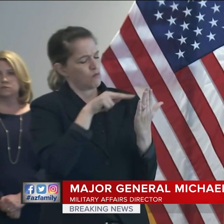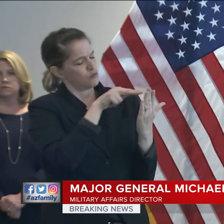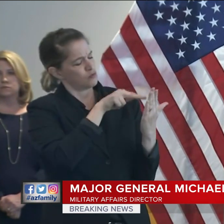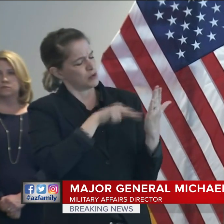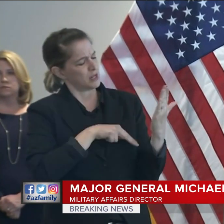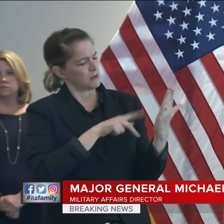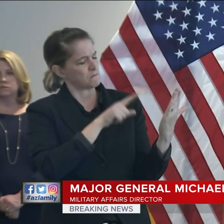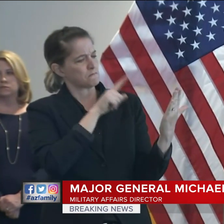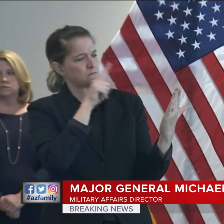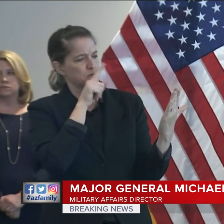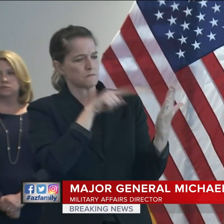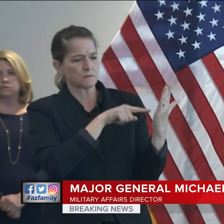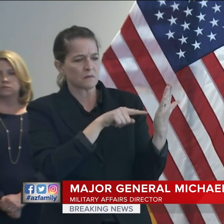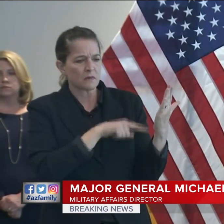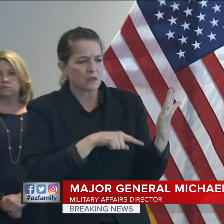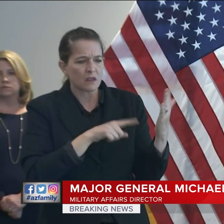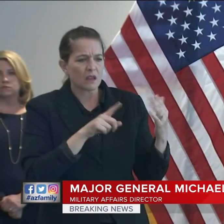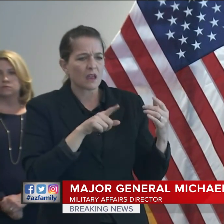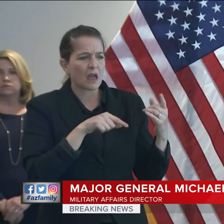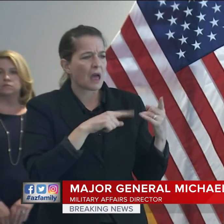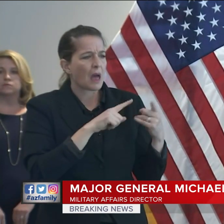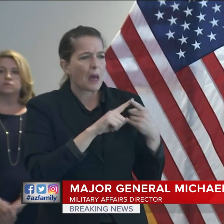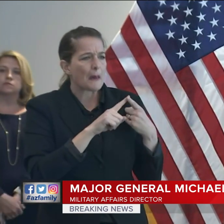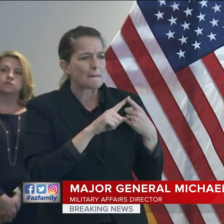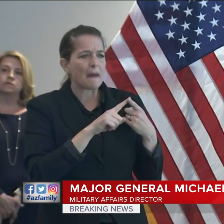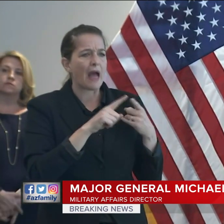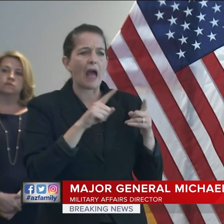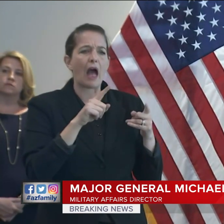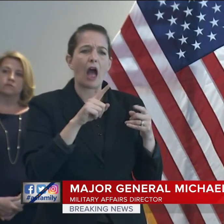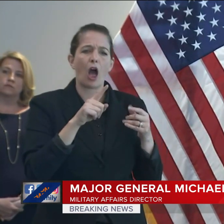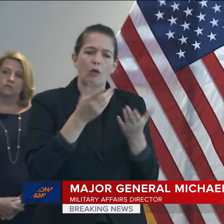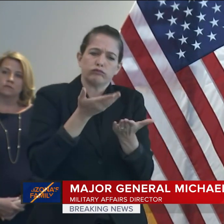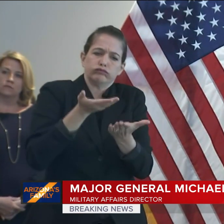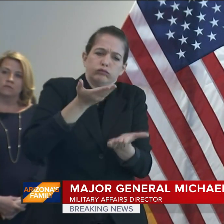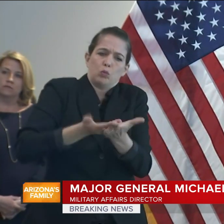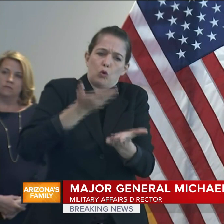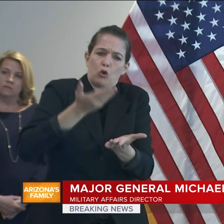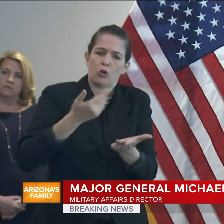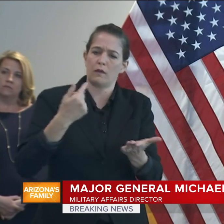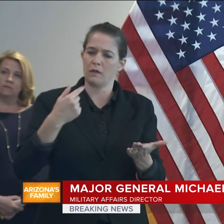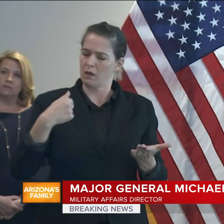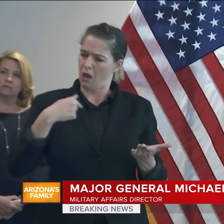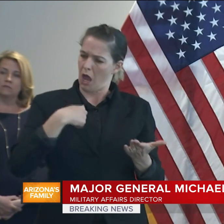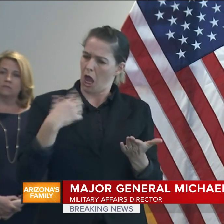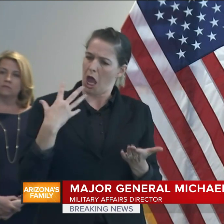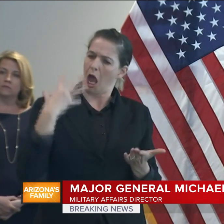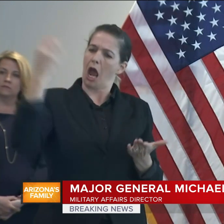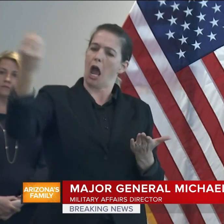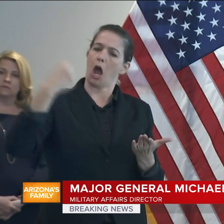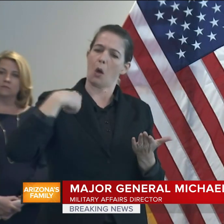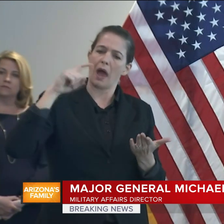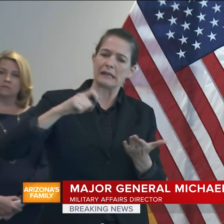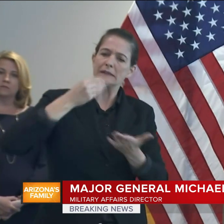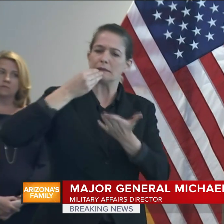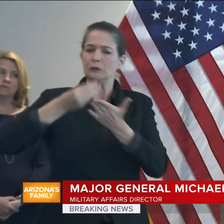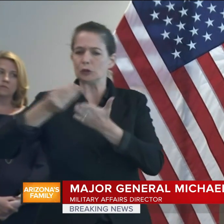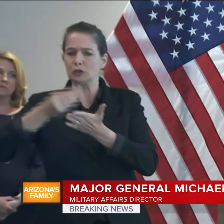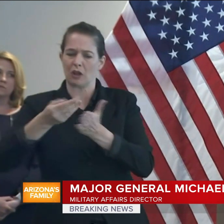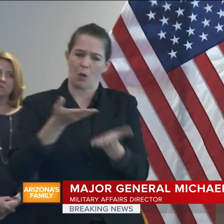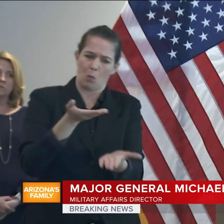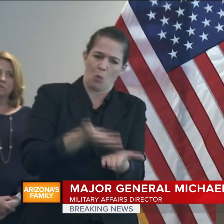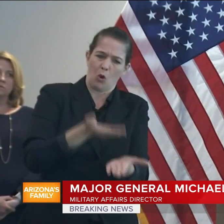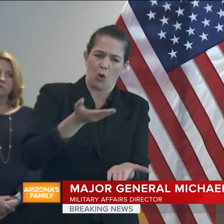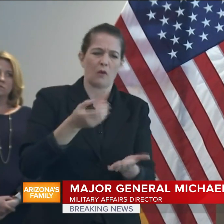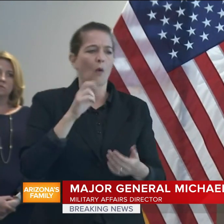no person shall be required to provide documentation or proof of their activities to justify their activities under this order. There is enforcement